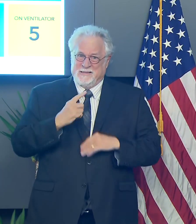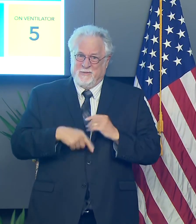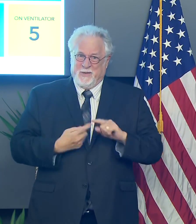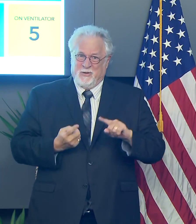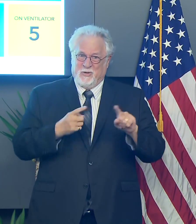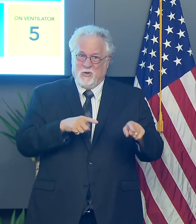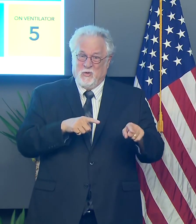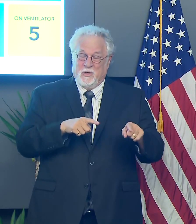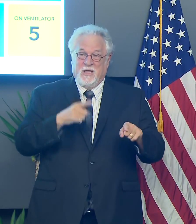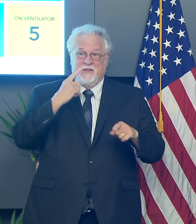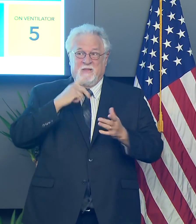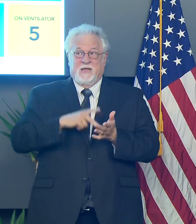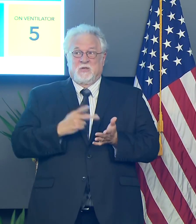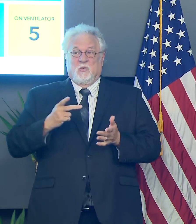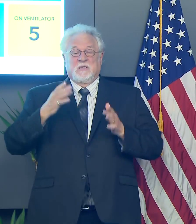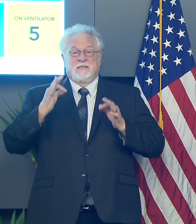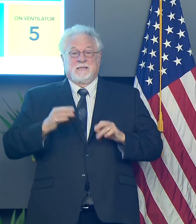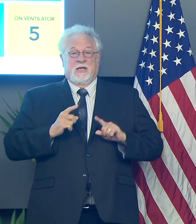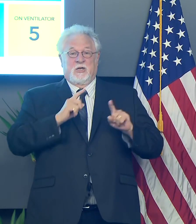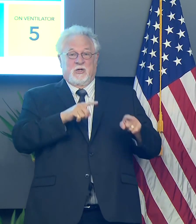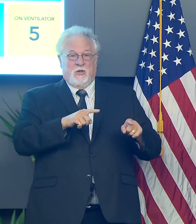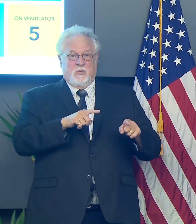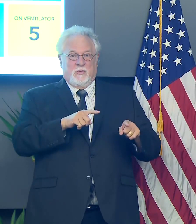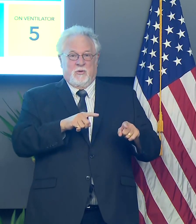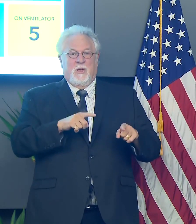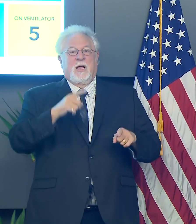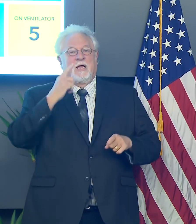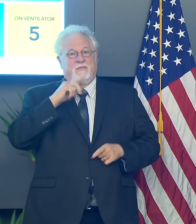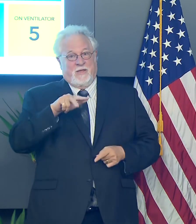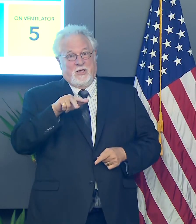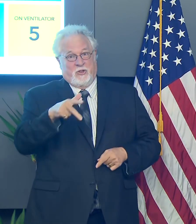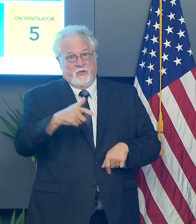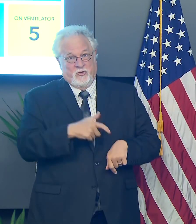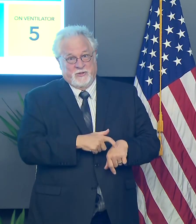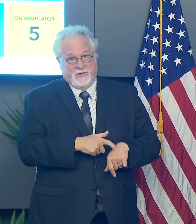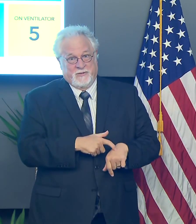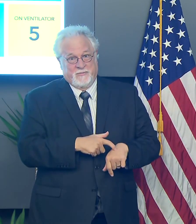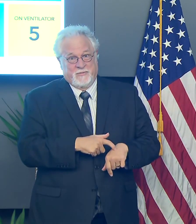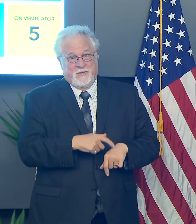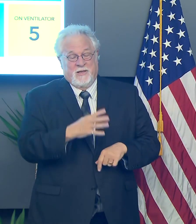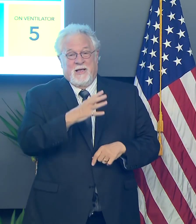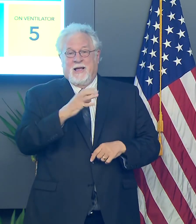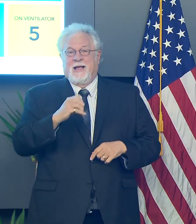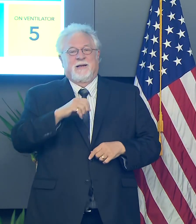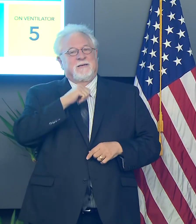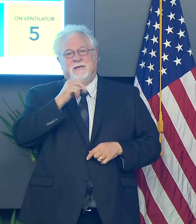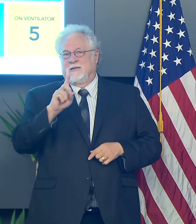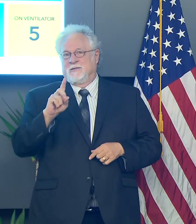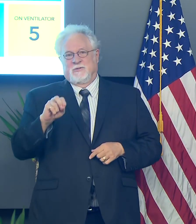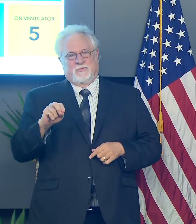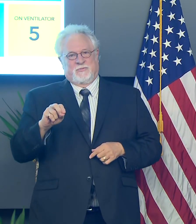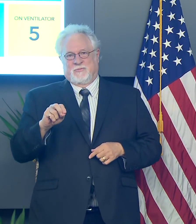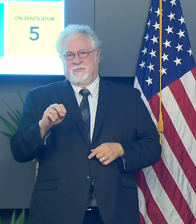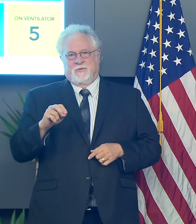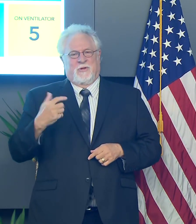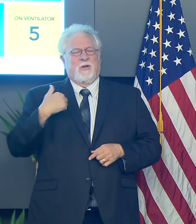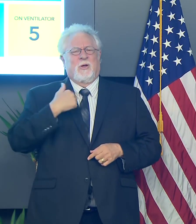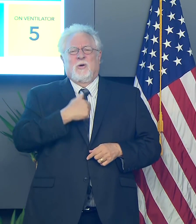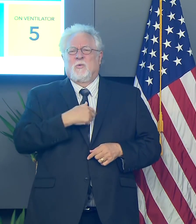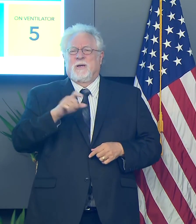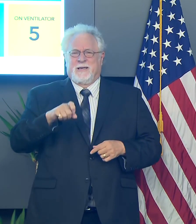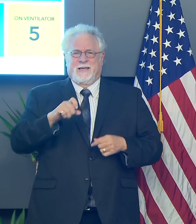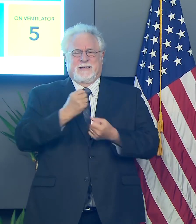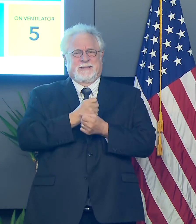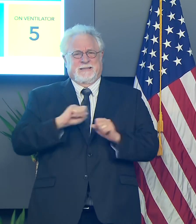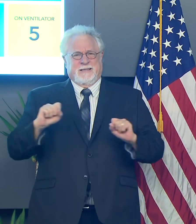And if you think twice and decide to go, I'm going to ask you to think a third time, uh, and, and not do that. Uh, we really need